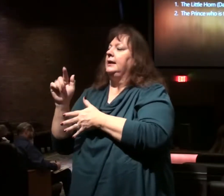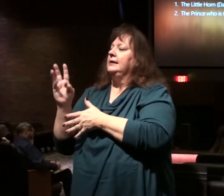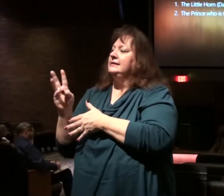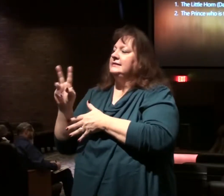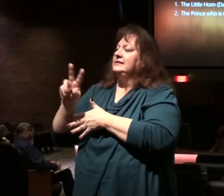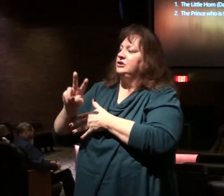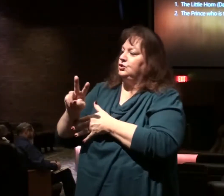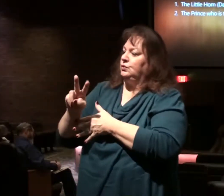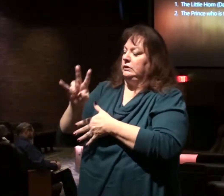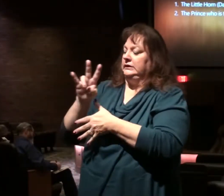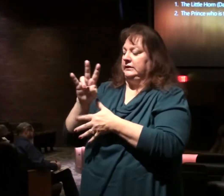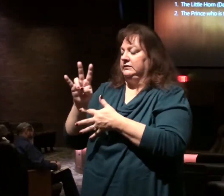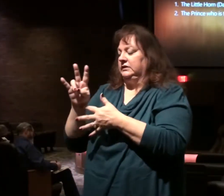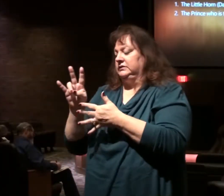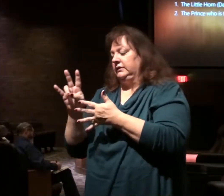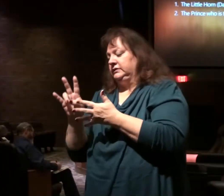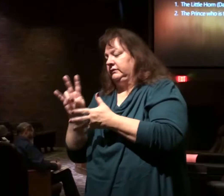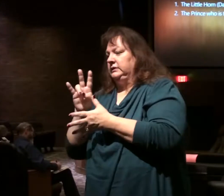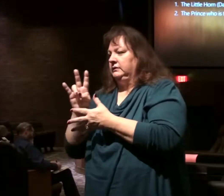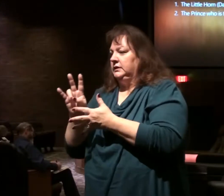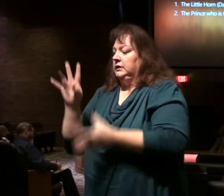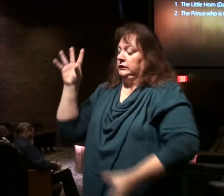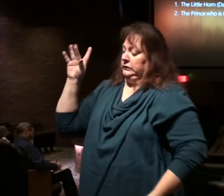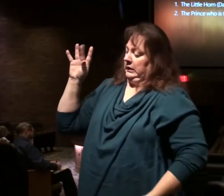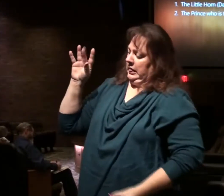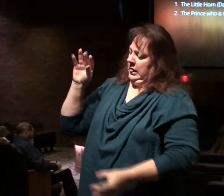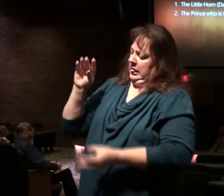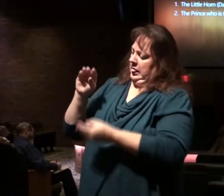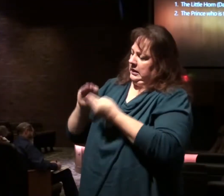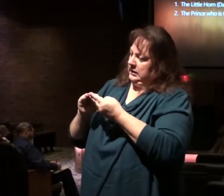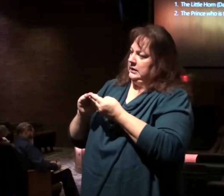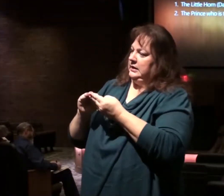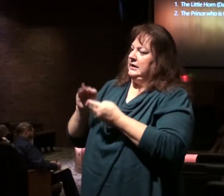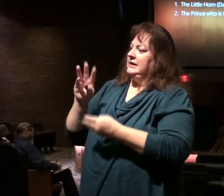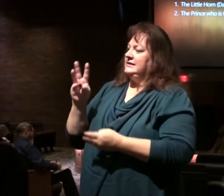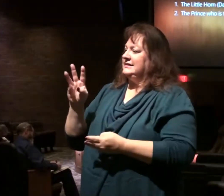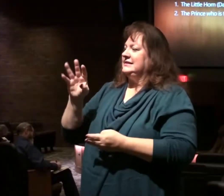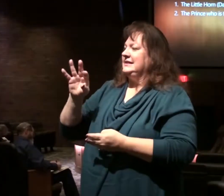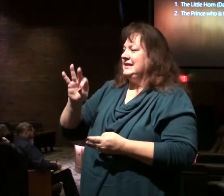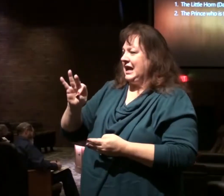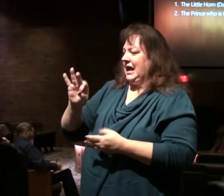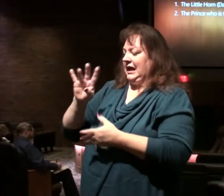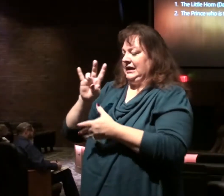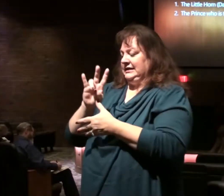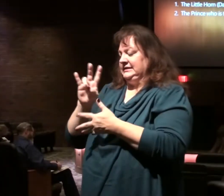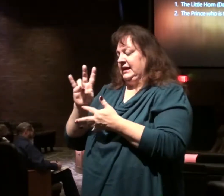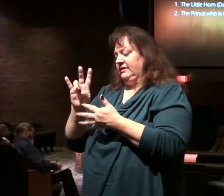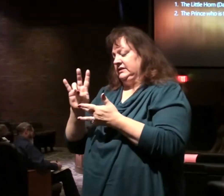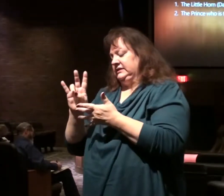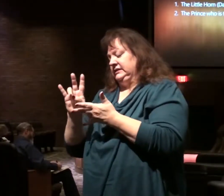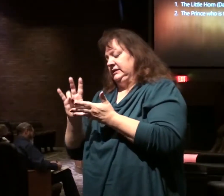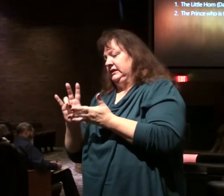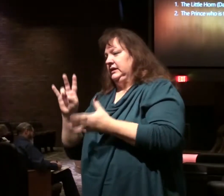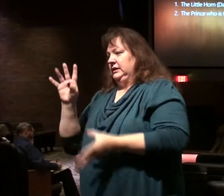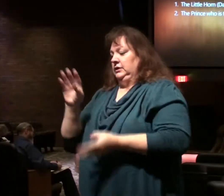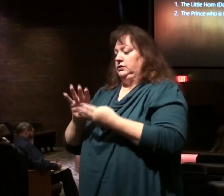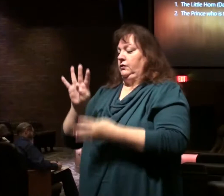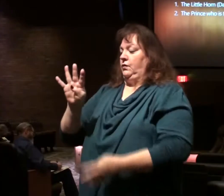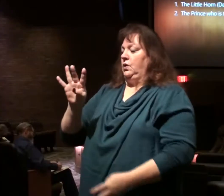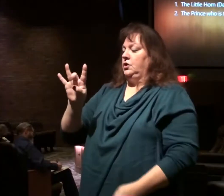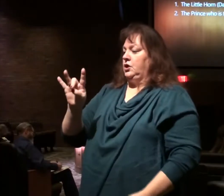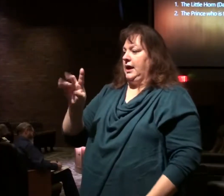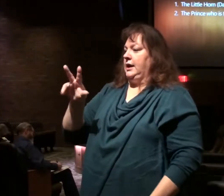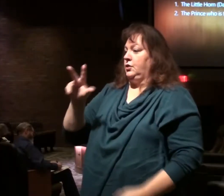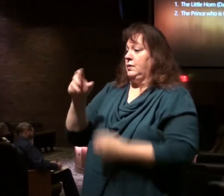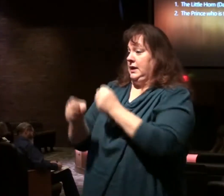26 after the seven. So after a total of 69 sevens. 483